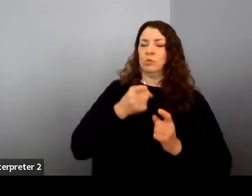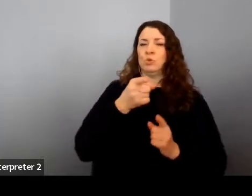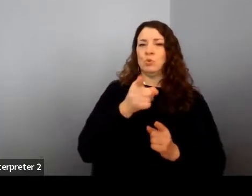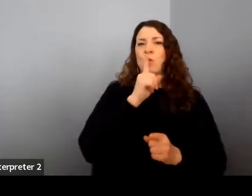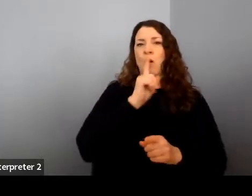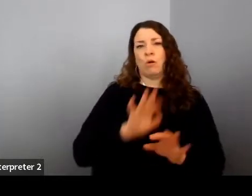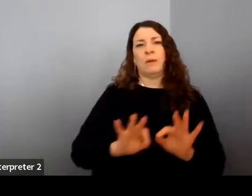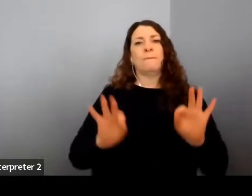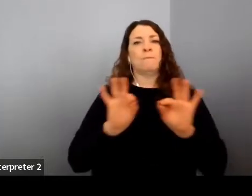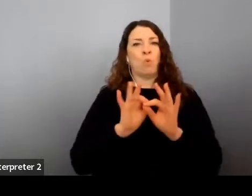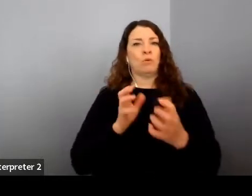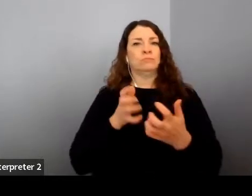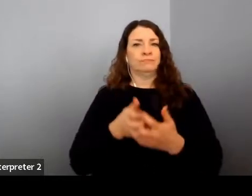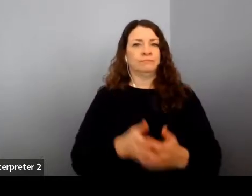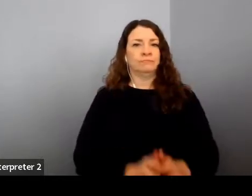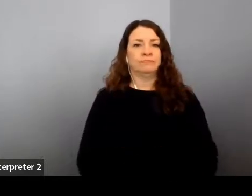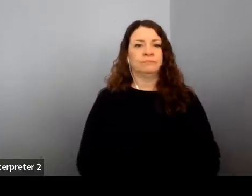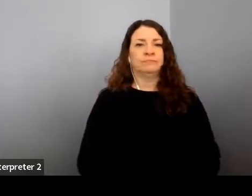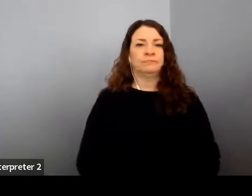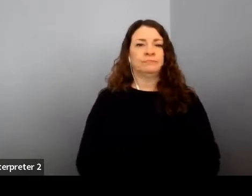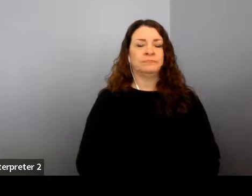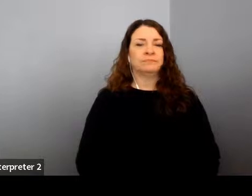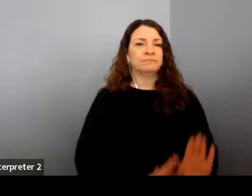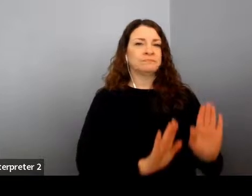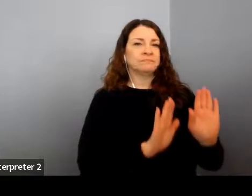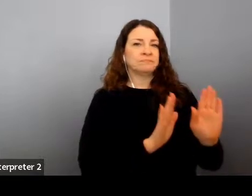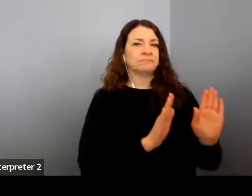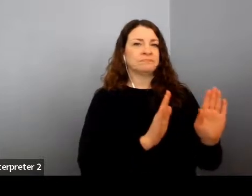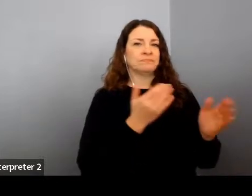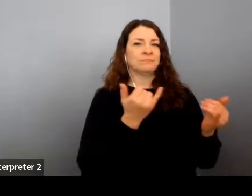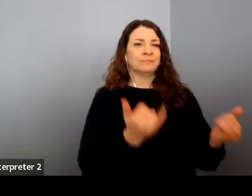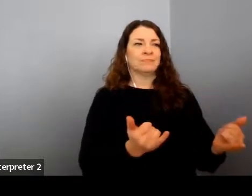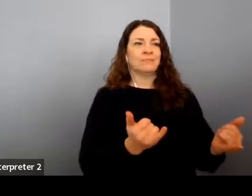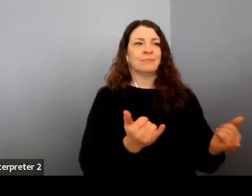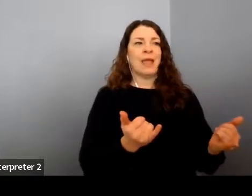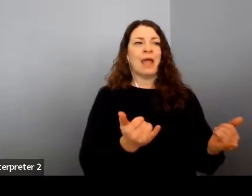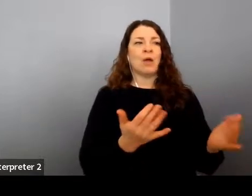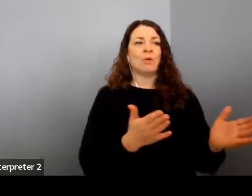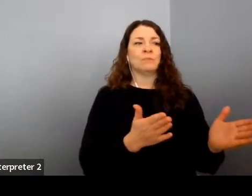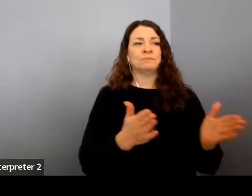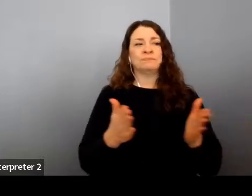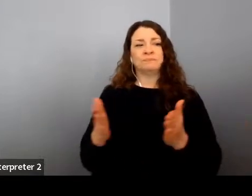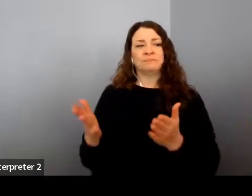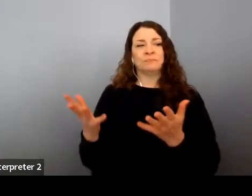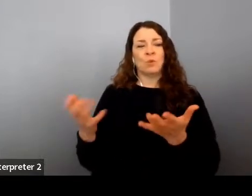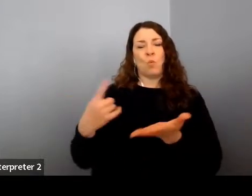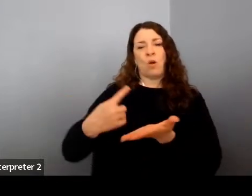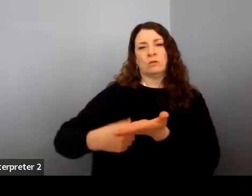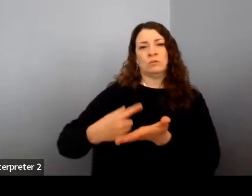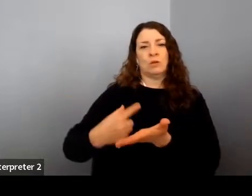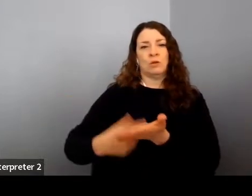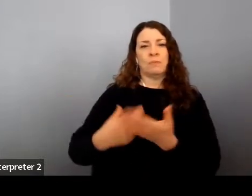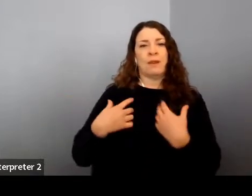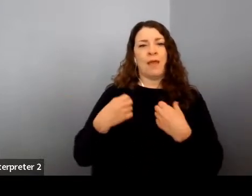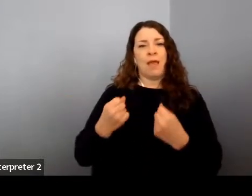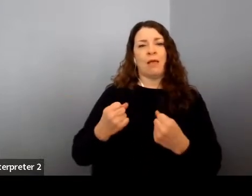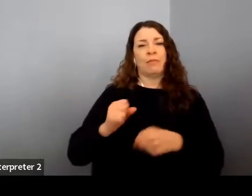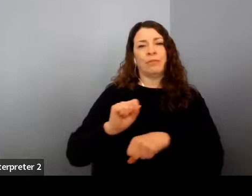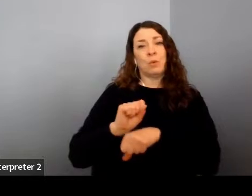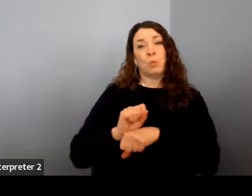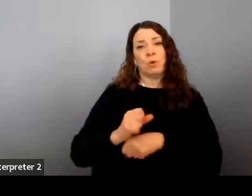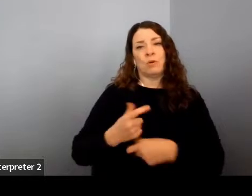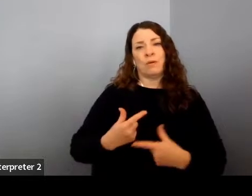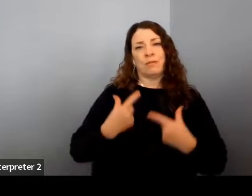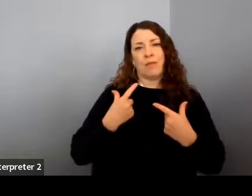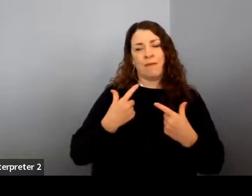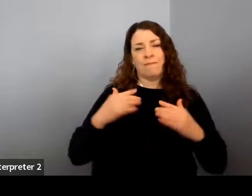Excellent. All right. So we'll pivot a little bit and talk about, um, healthy work-life balance that you mentioned a